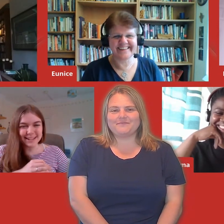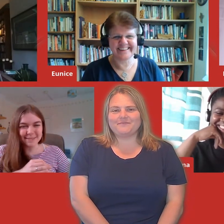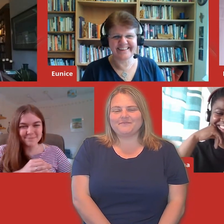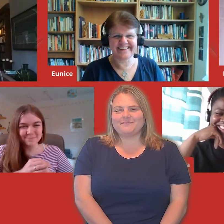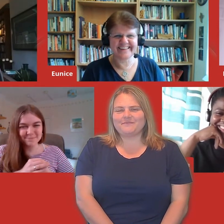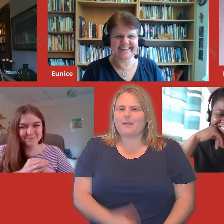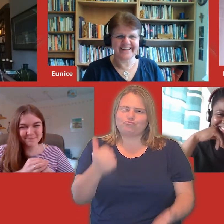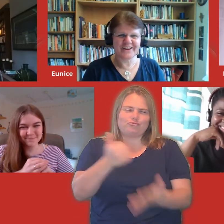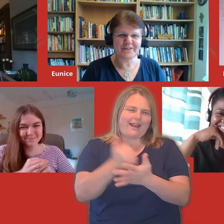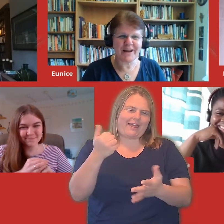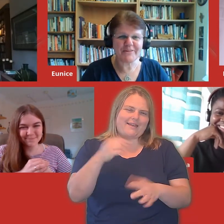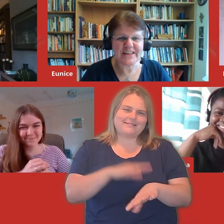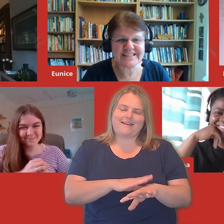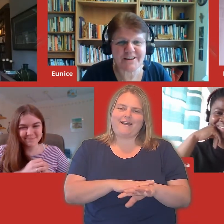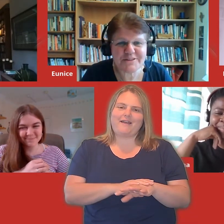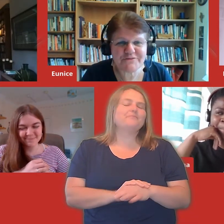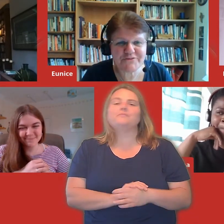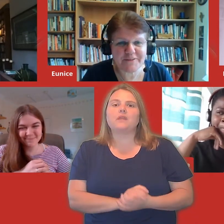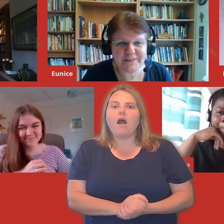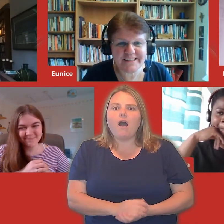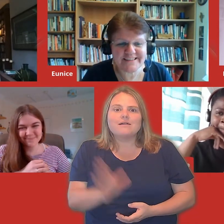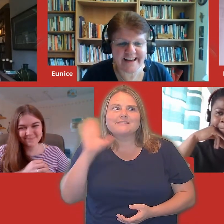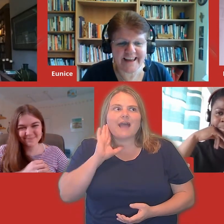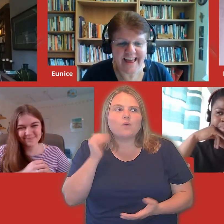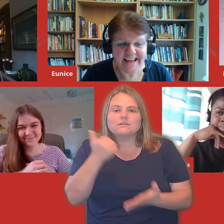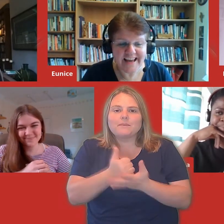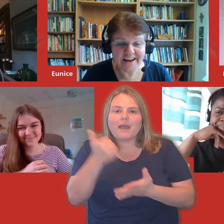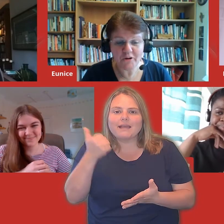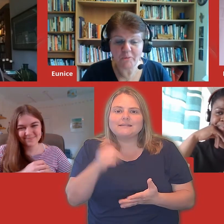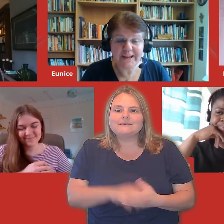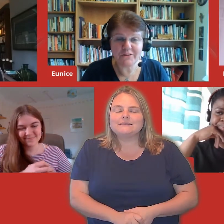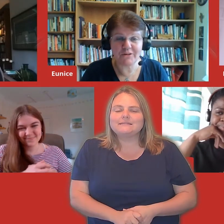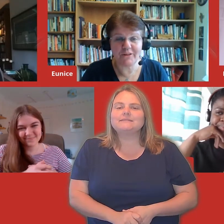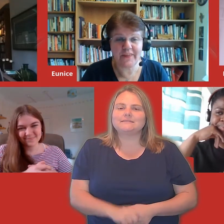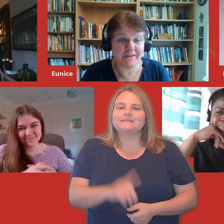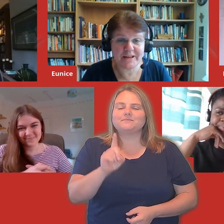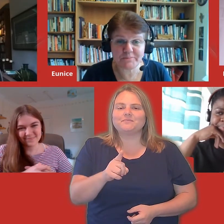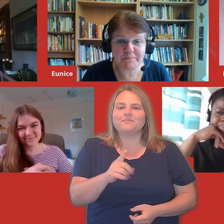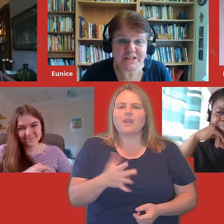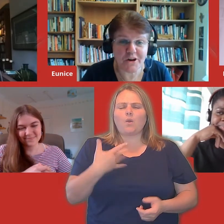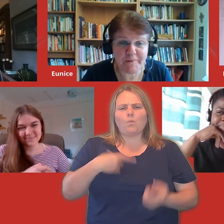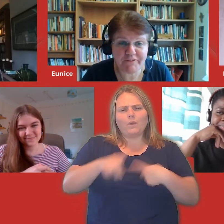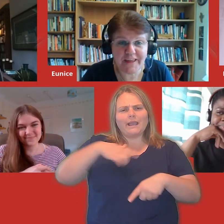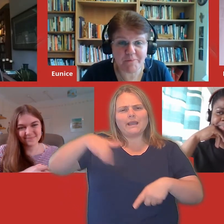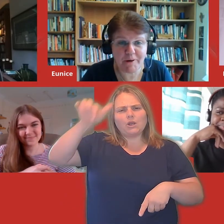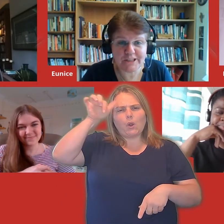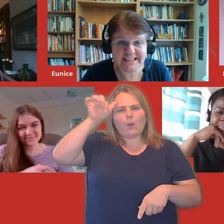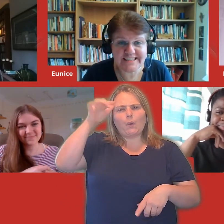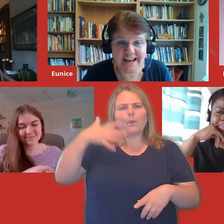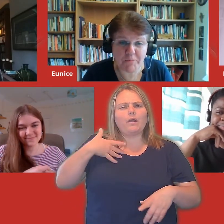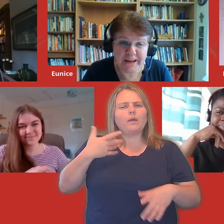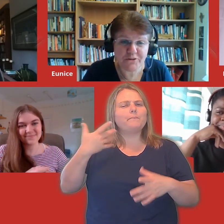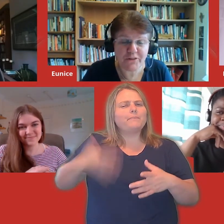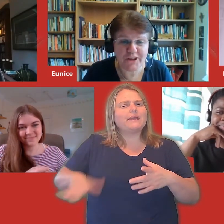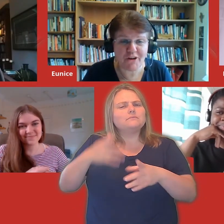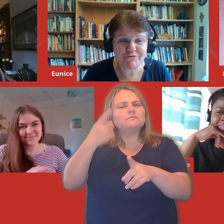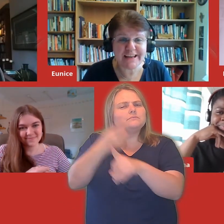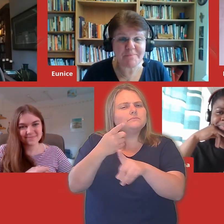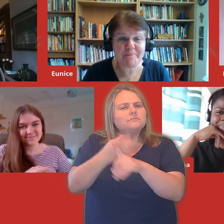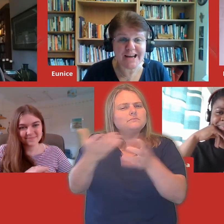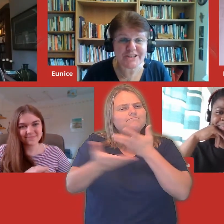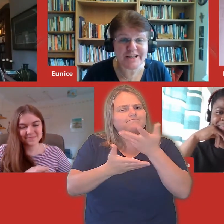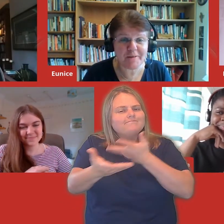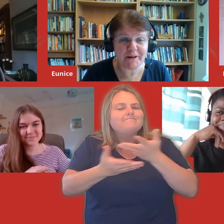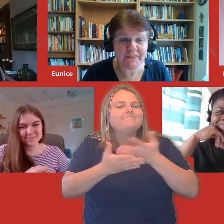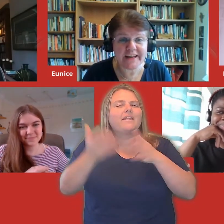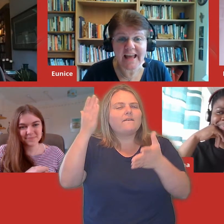a brilliant time. Wow, that sounds fabulous, Hannah. And Hannah, we know, we've been talking about faith and politics, didn't it? And we know that you're